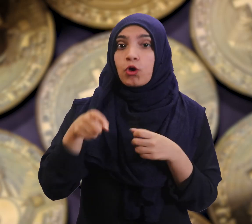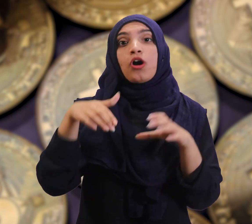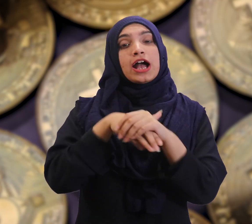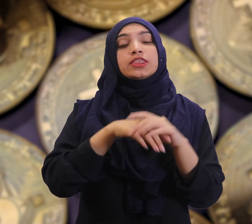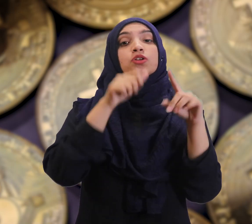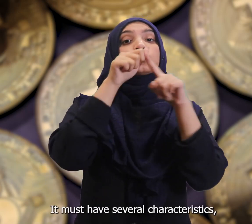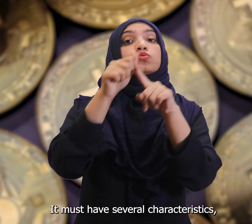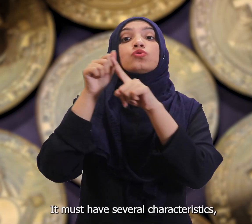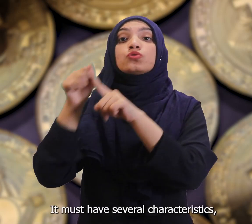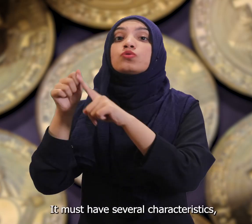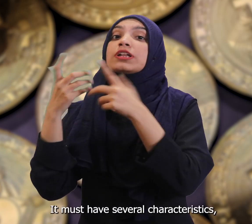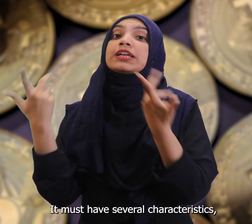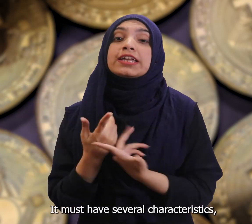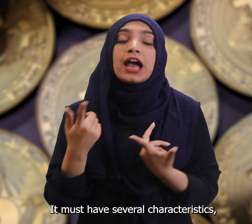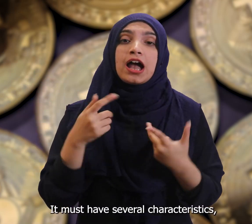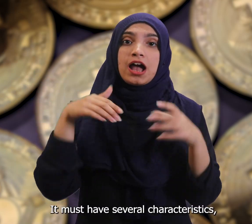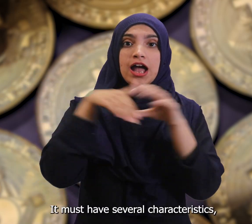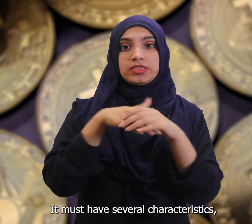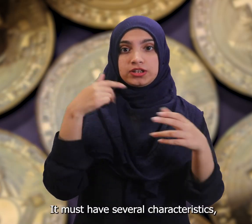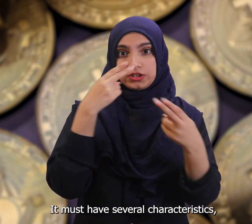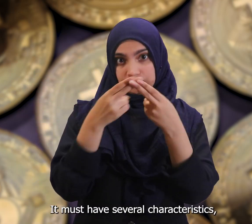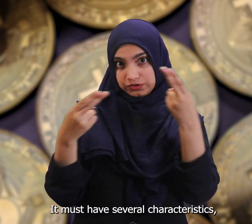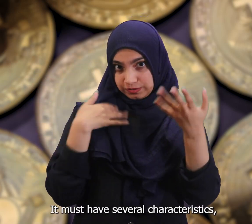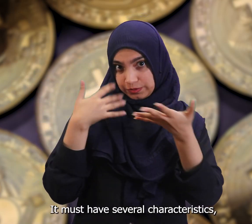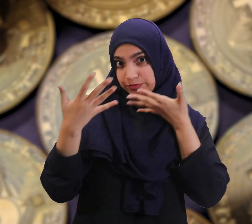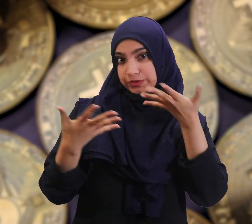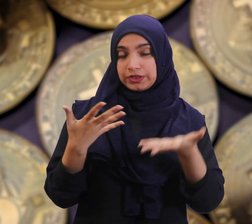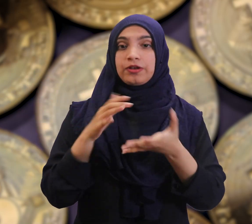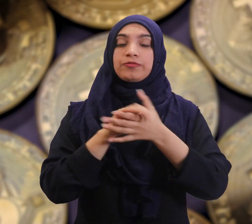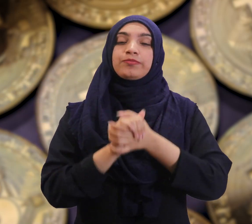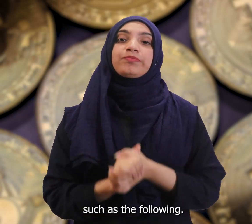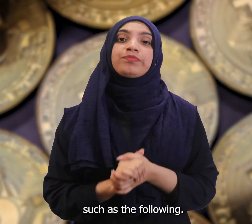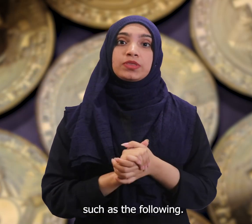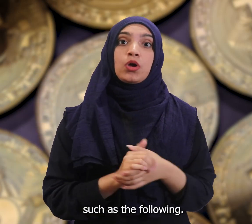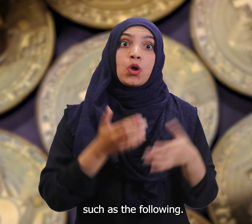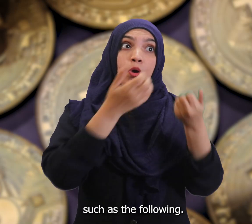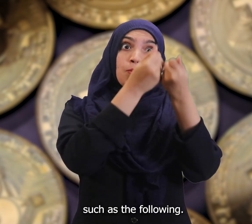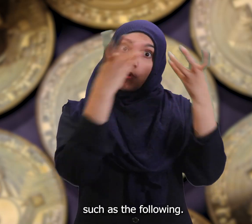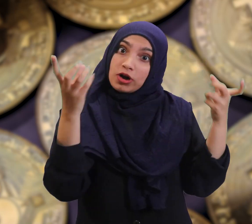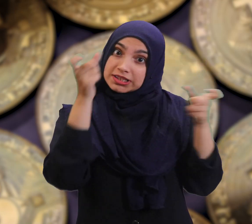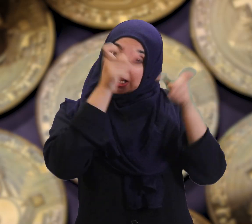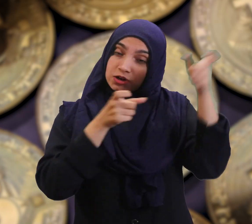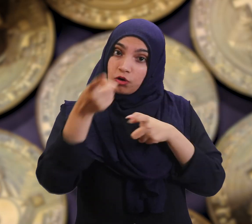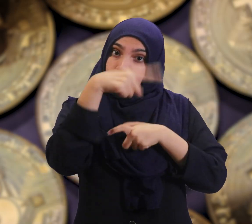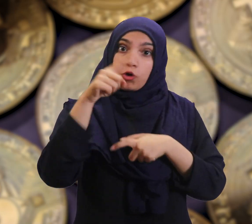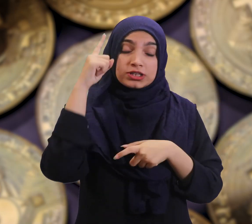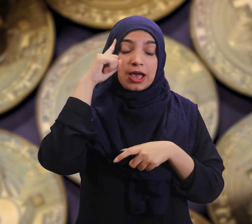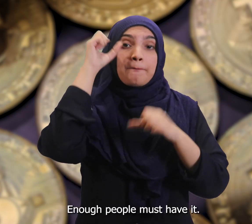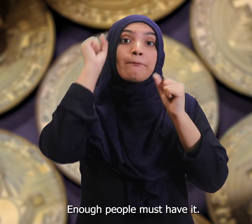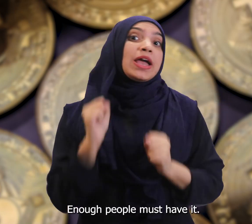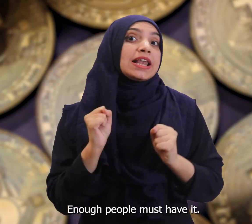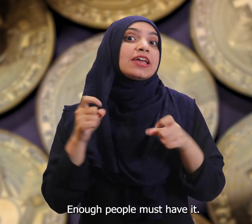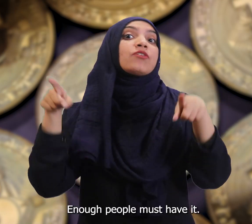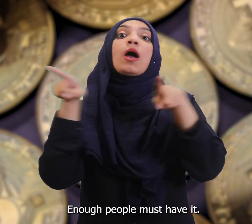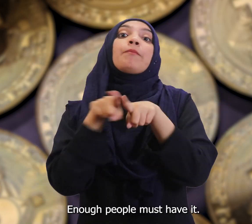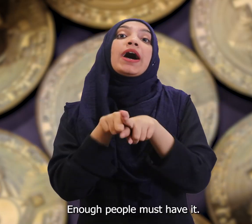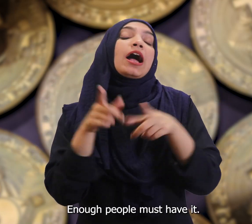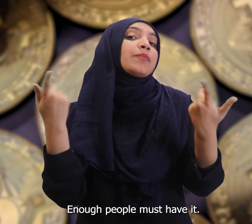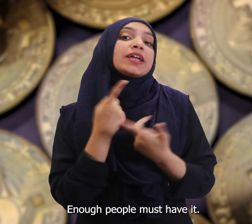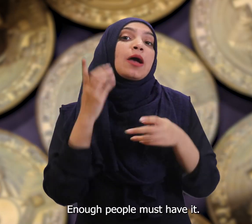it must have several characteristics, such as the following. Enough people must have